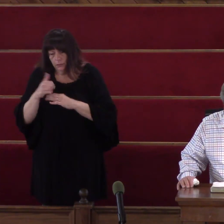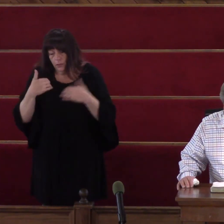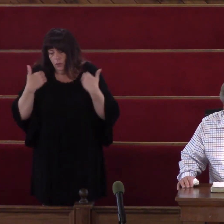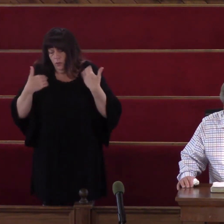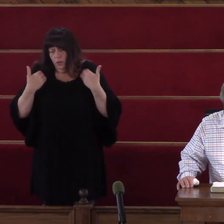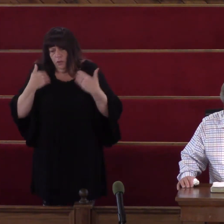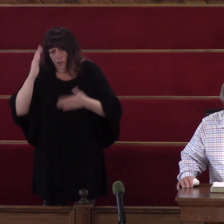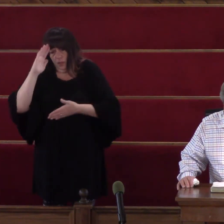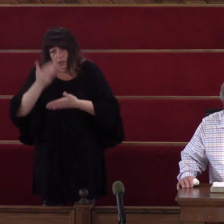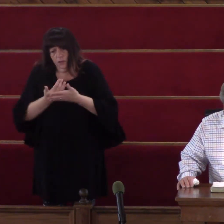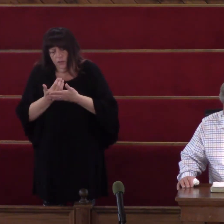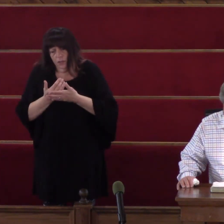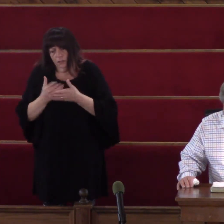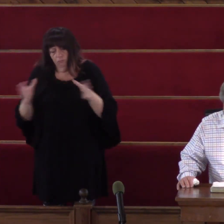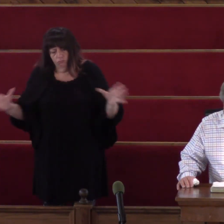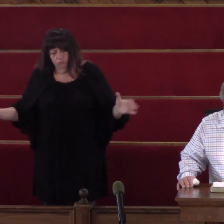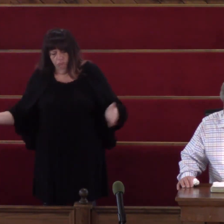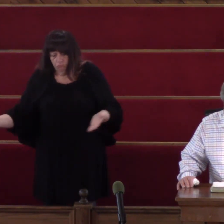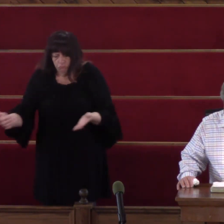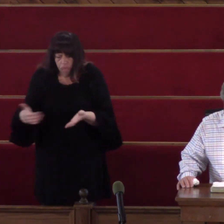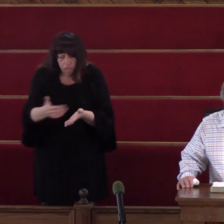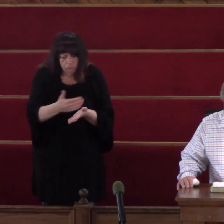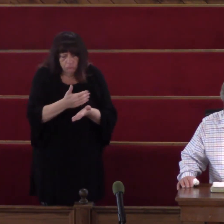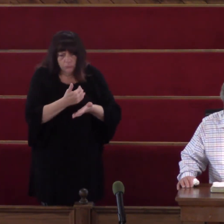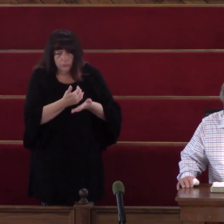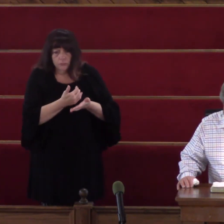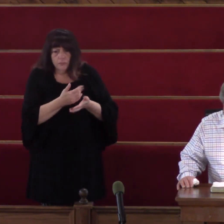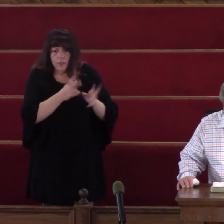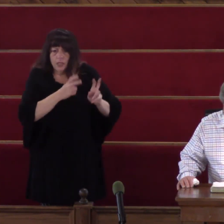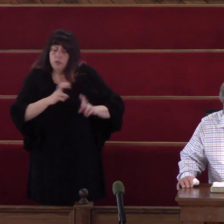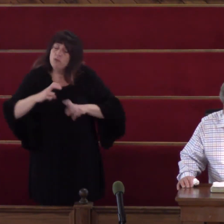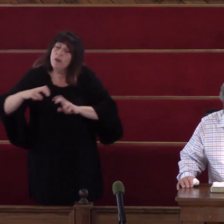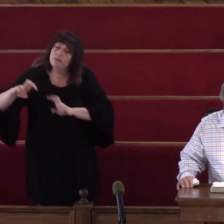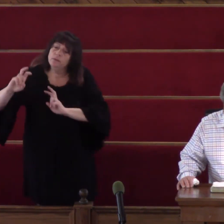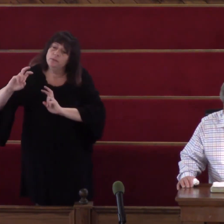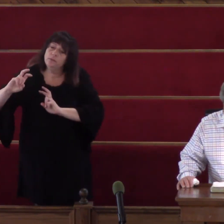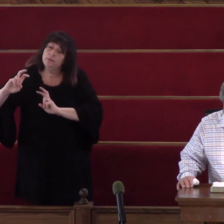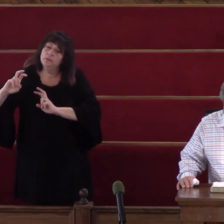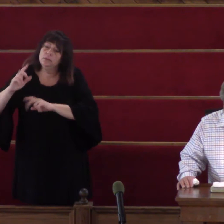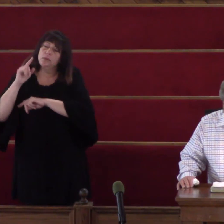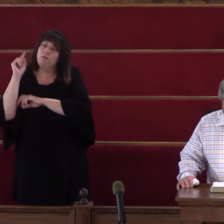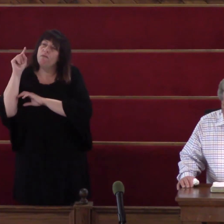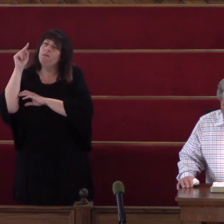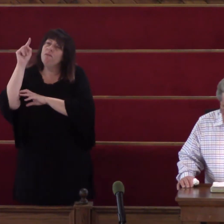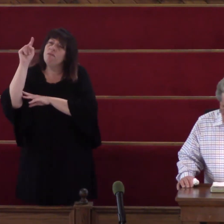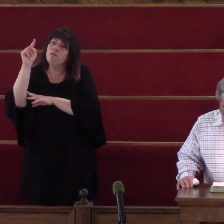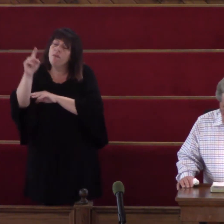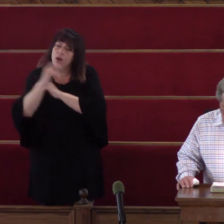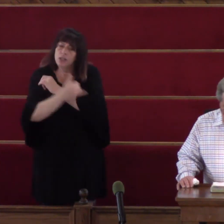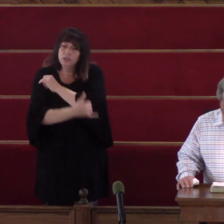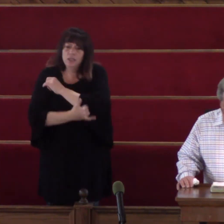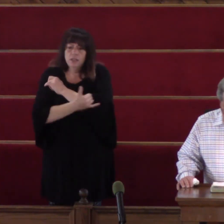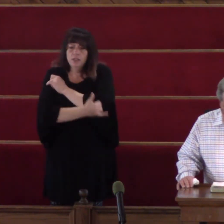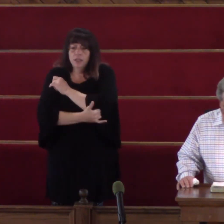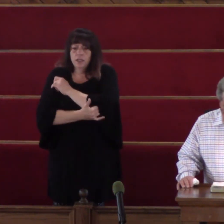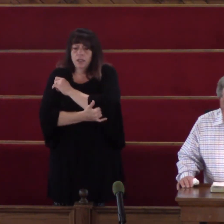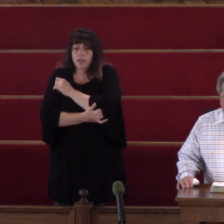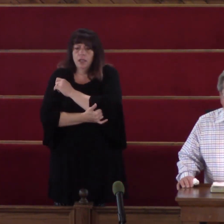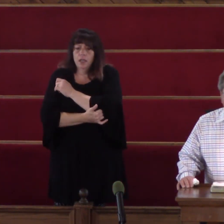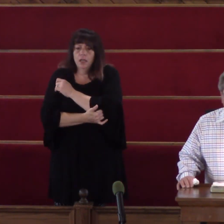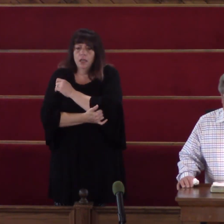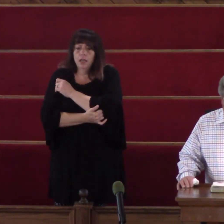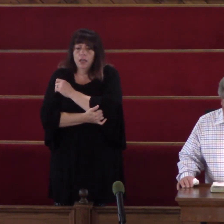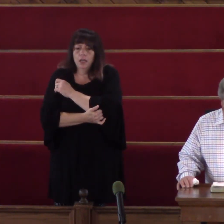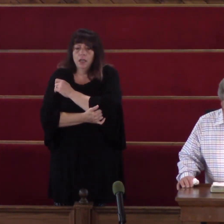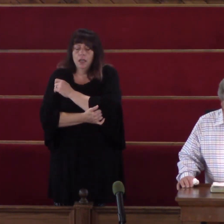And took a Journey Into a far Country And there Spent his Substance With